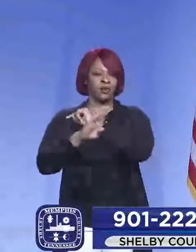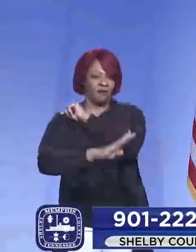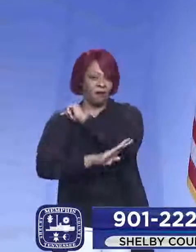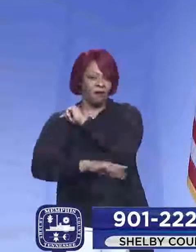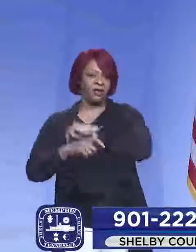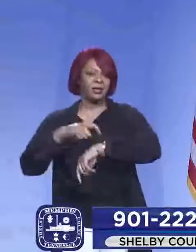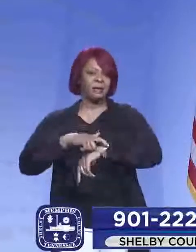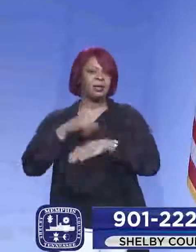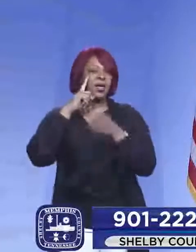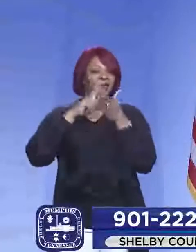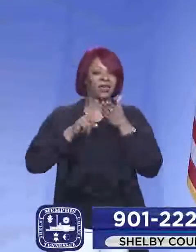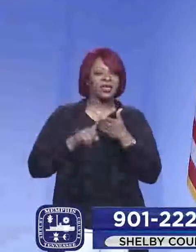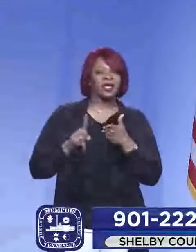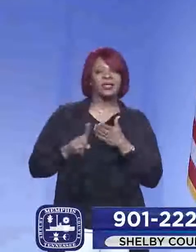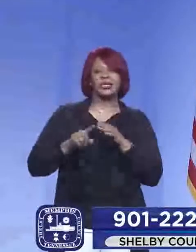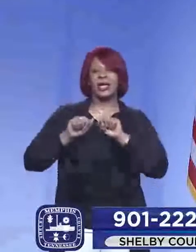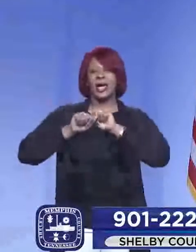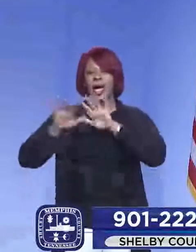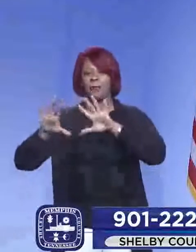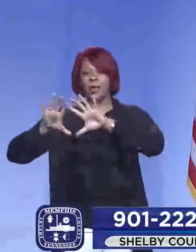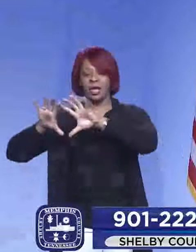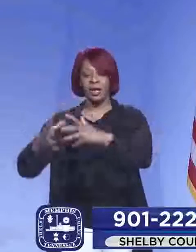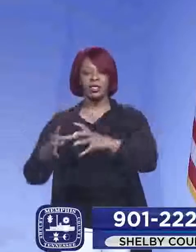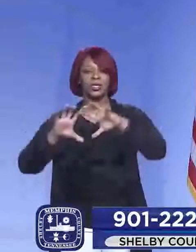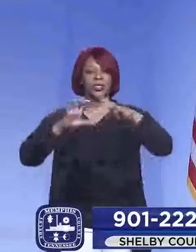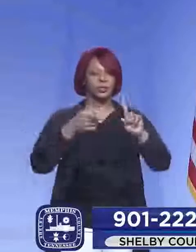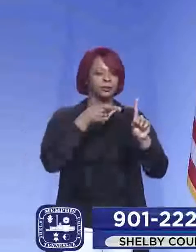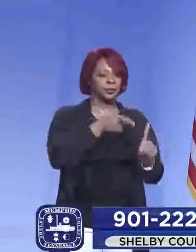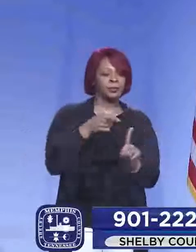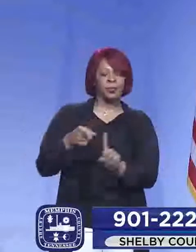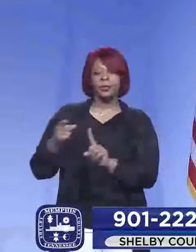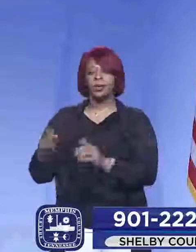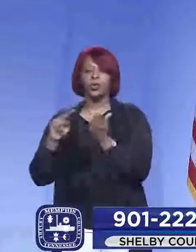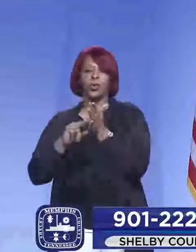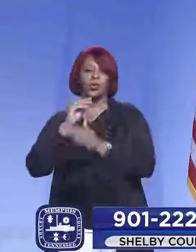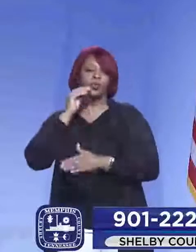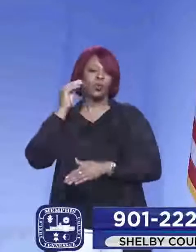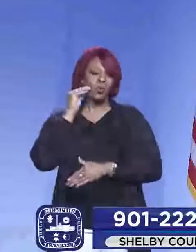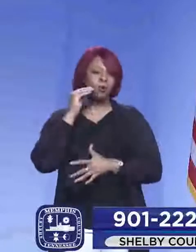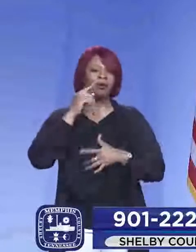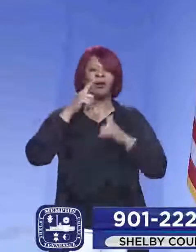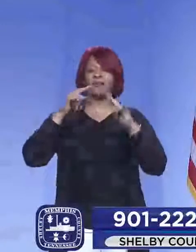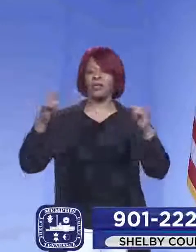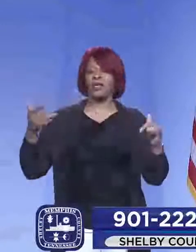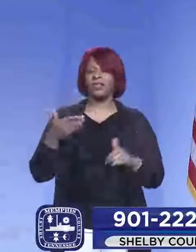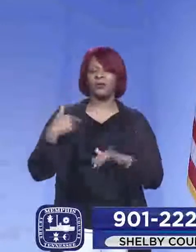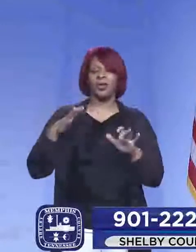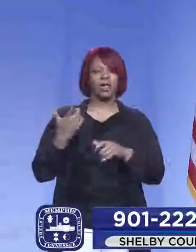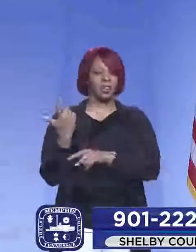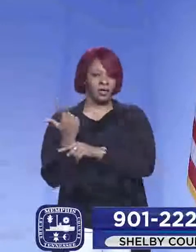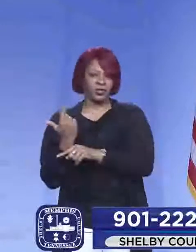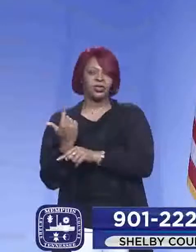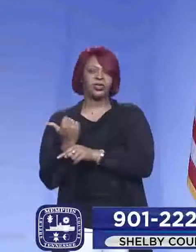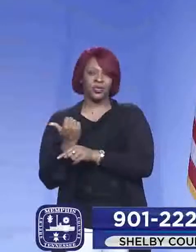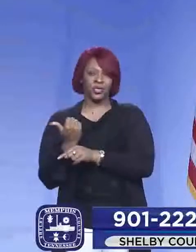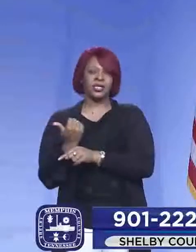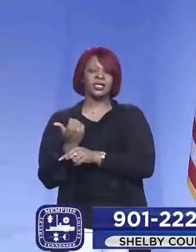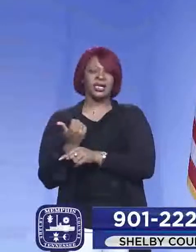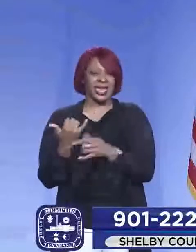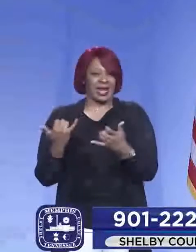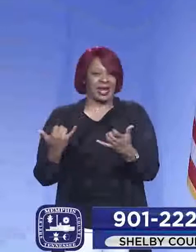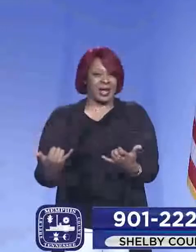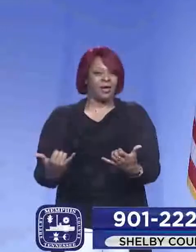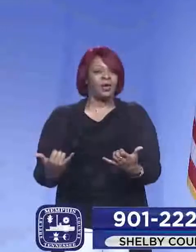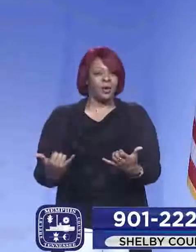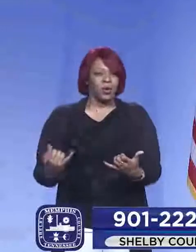investigating outbreaks and clusters and dealing with nursing homes and all the different things that we did last year. And now